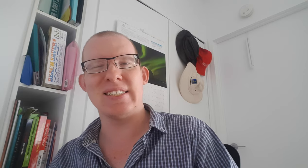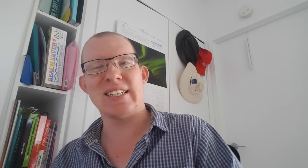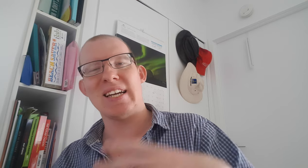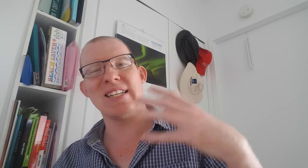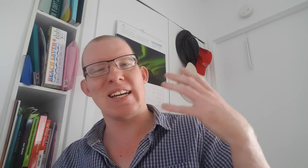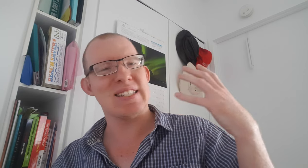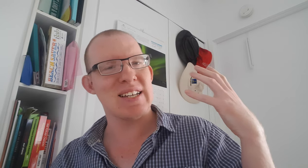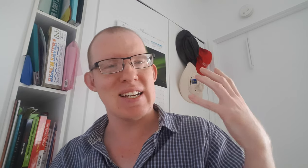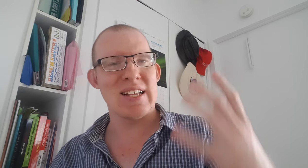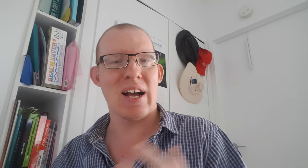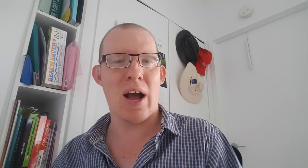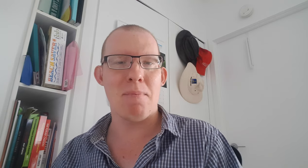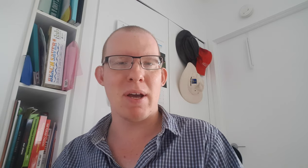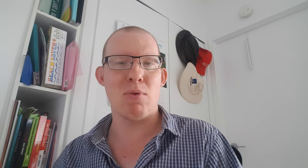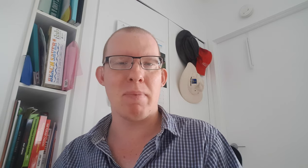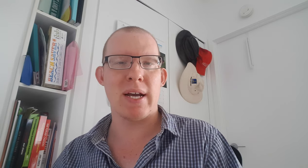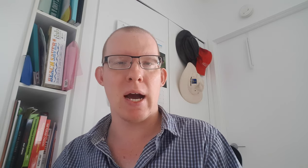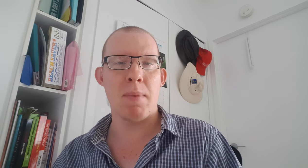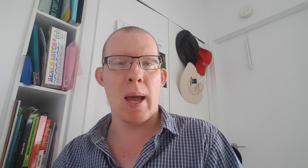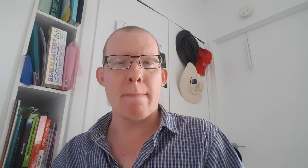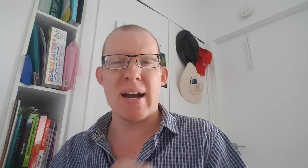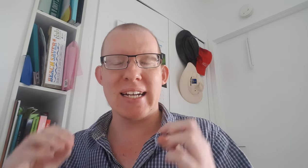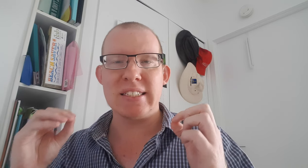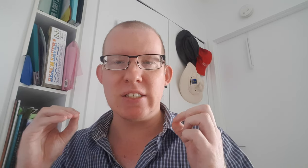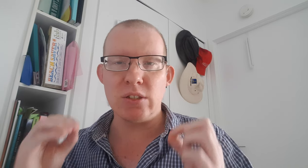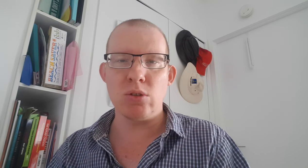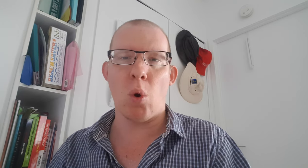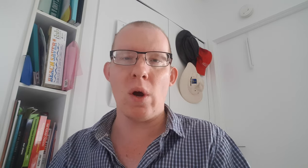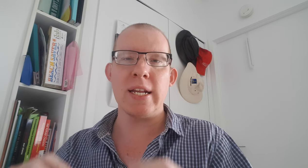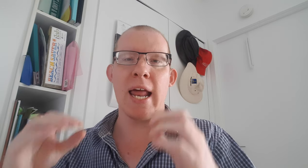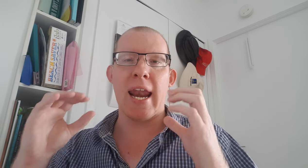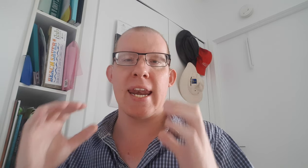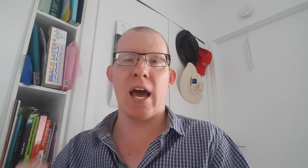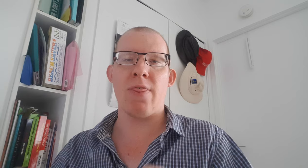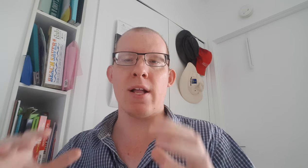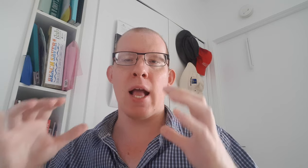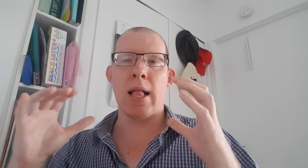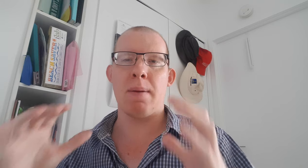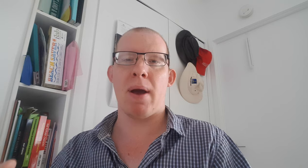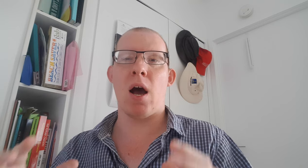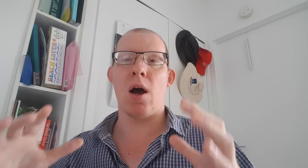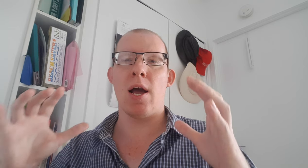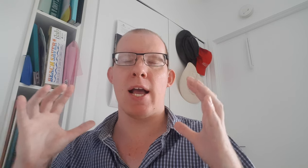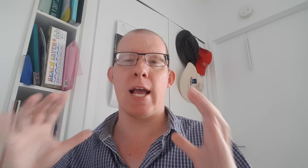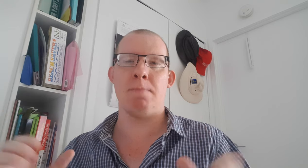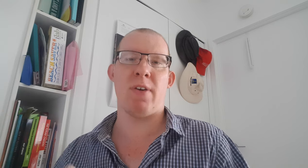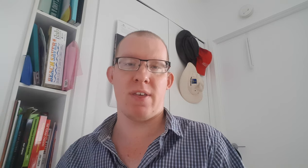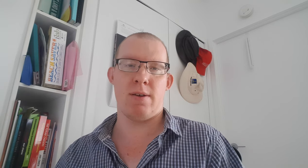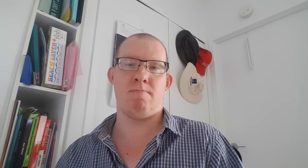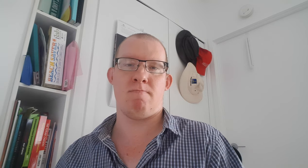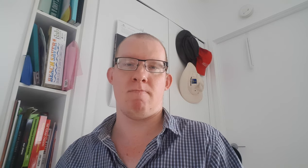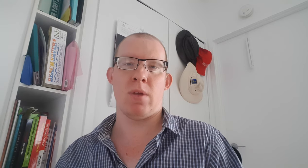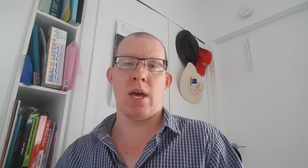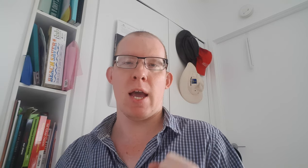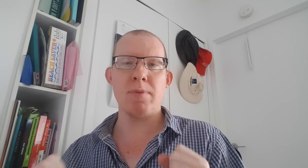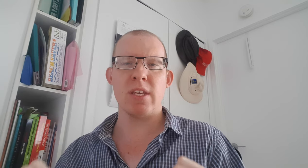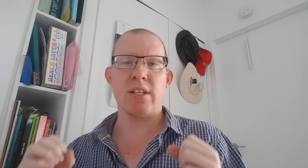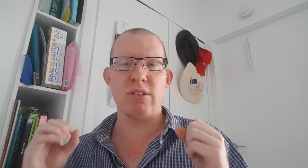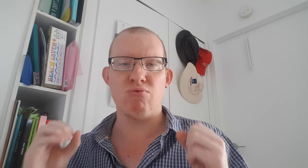saying that that's people pick up. But it's talking nothing about empathy. Empathy is